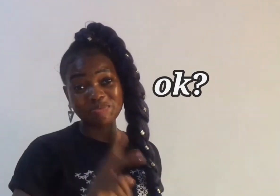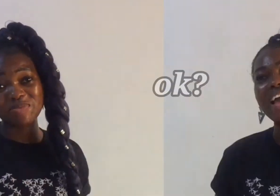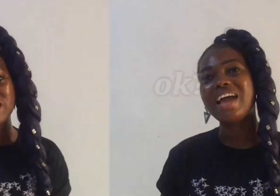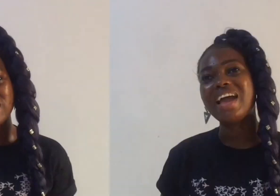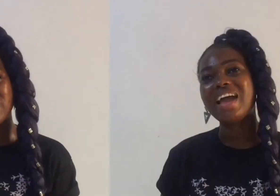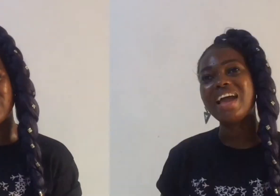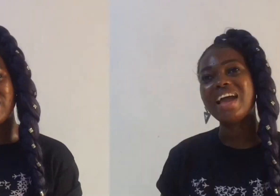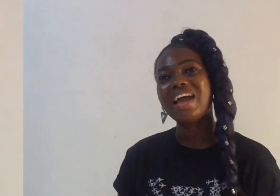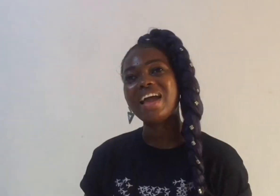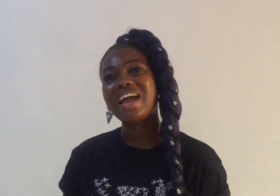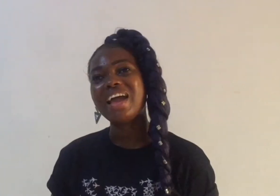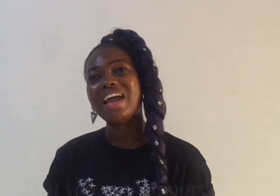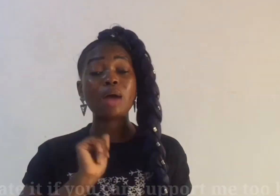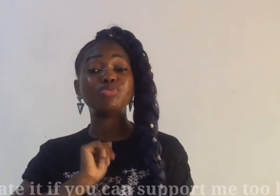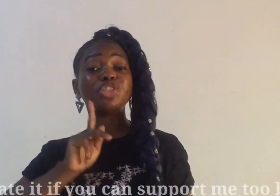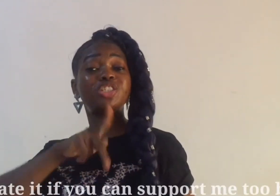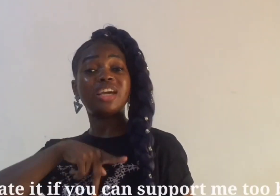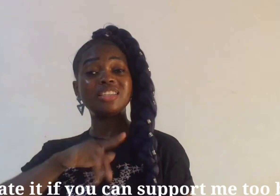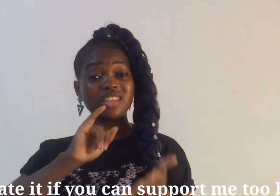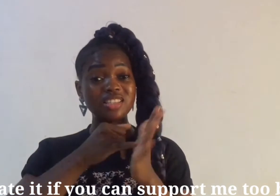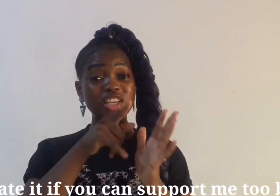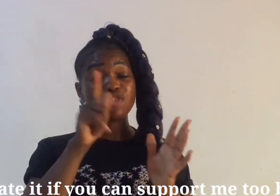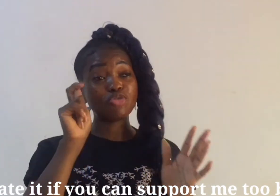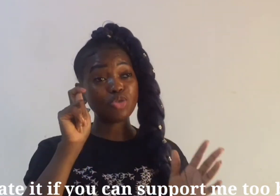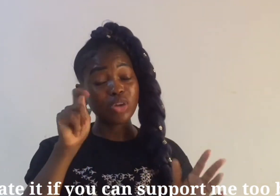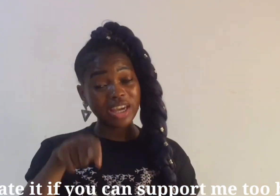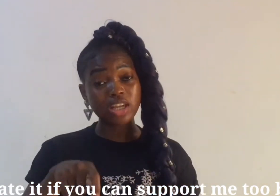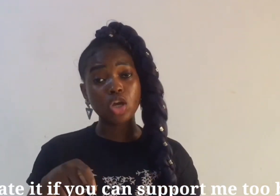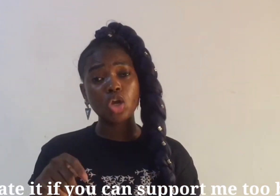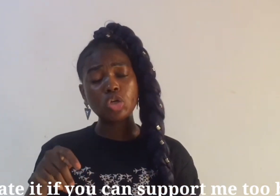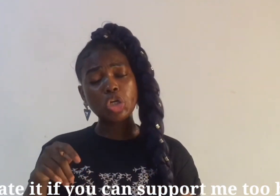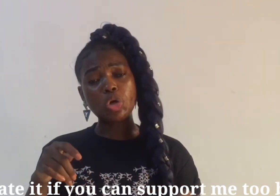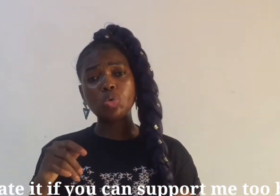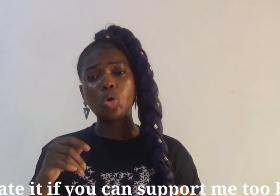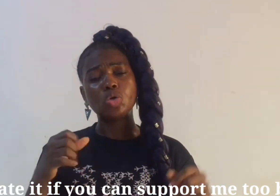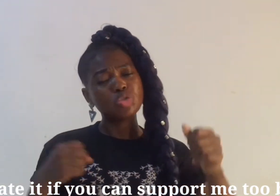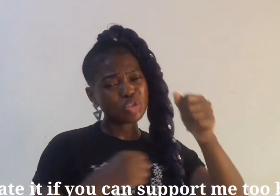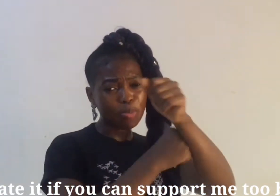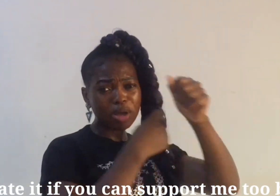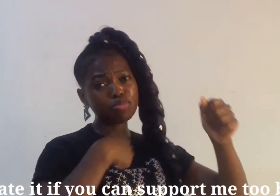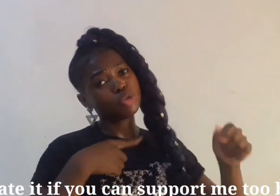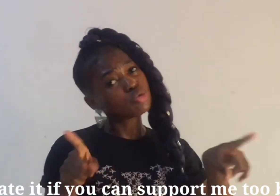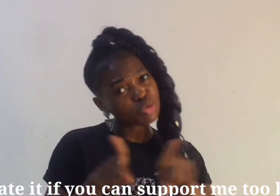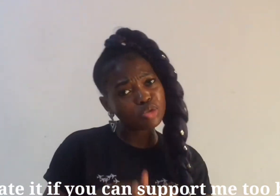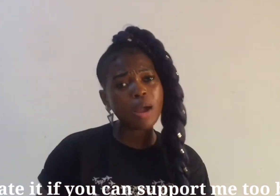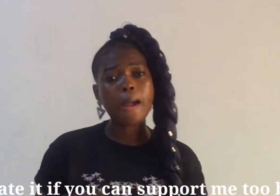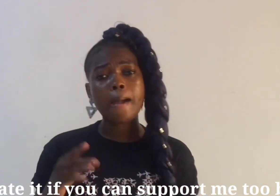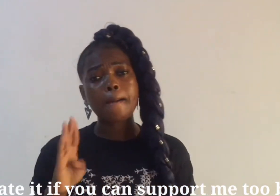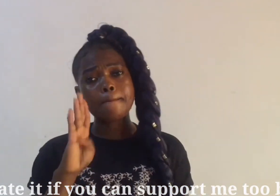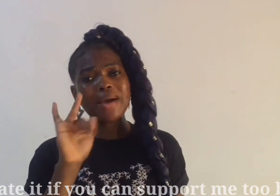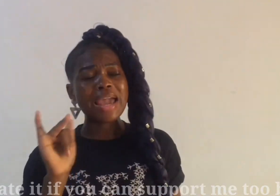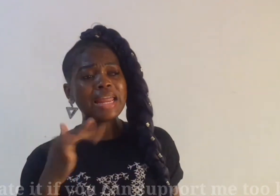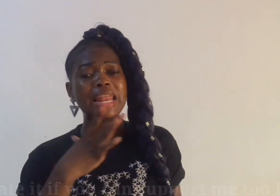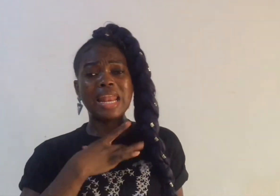okay so i will appreciate it if you can you know support me too